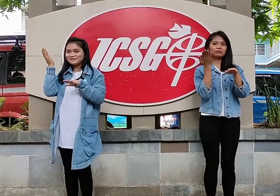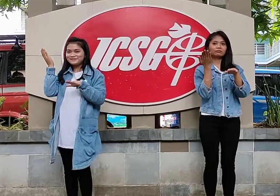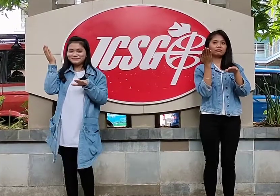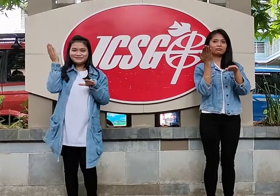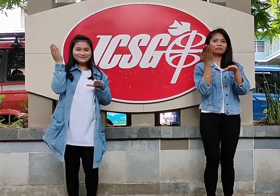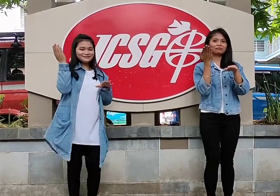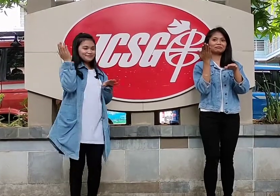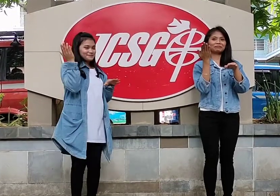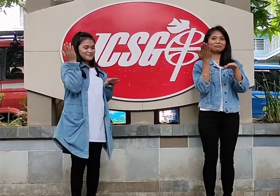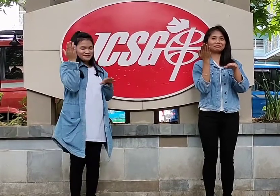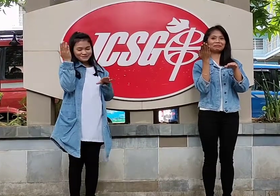Yes, yes.